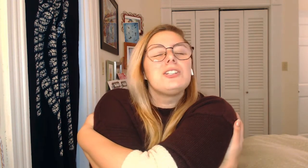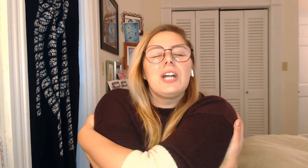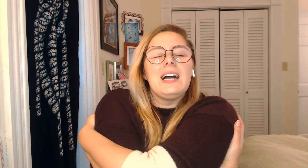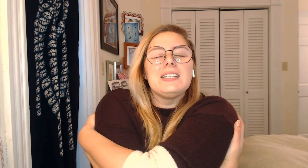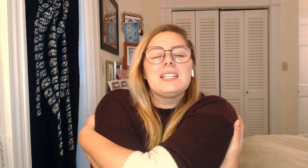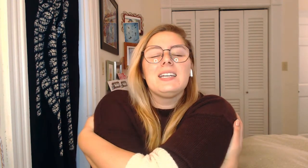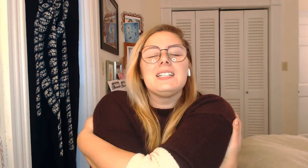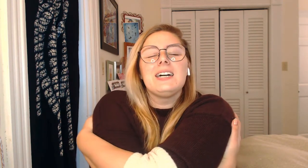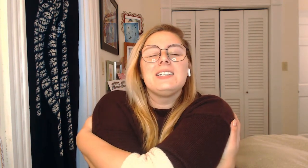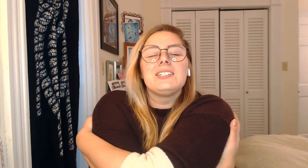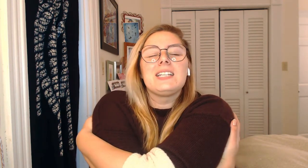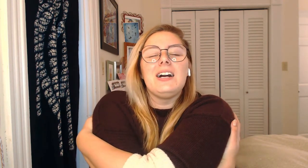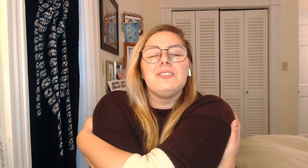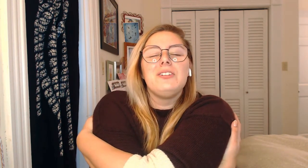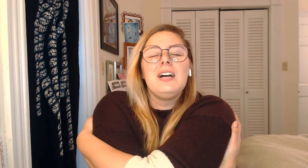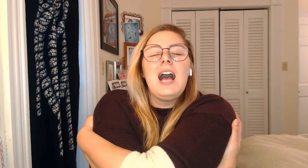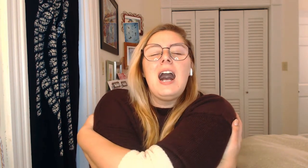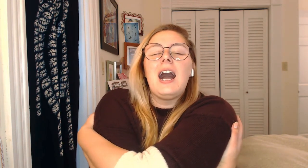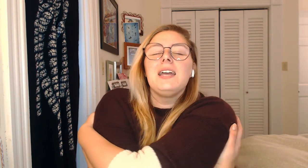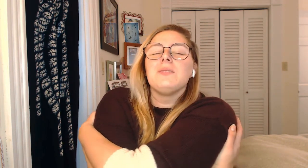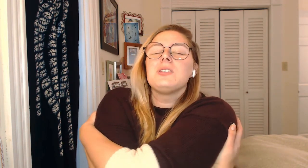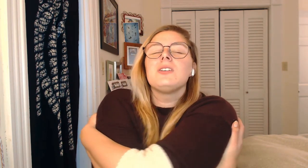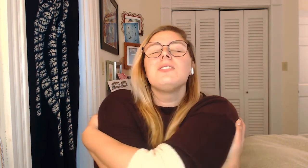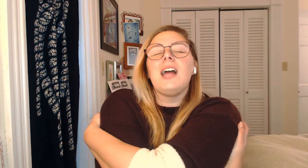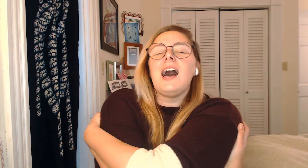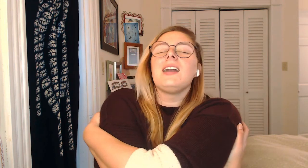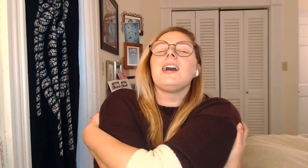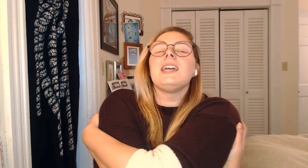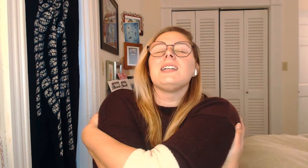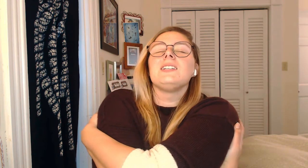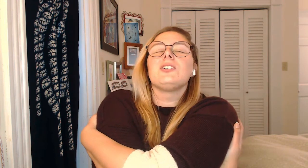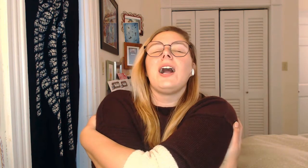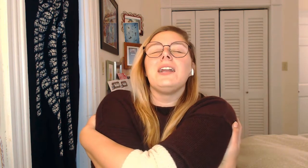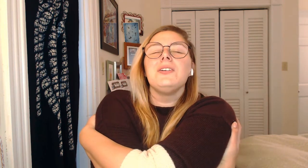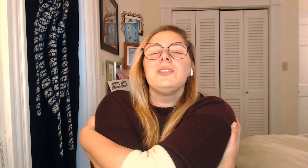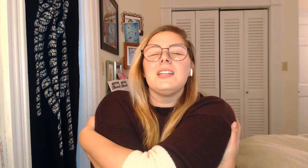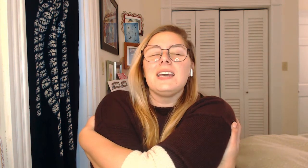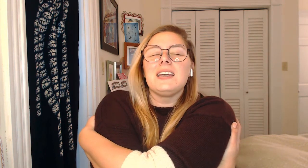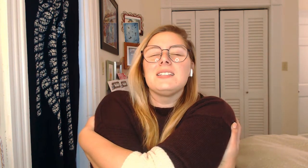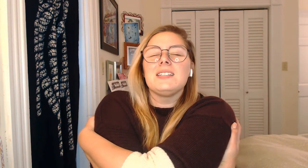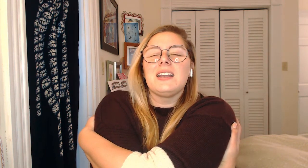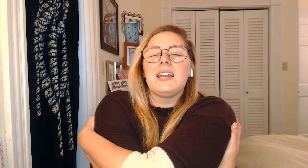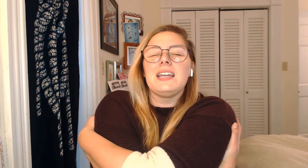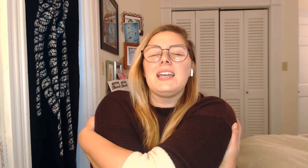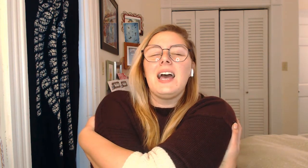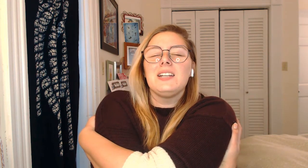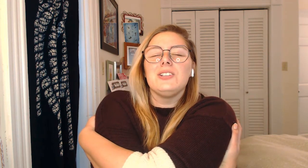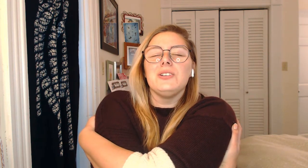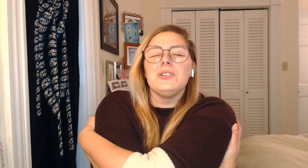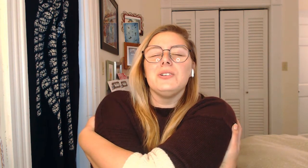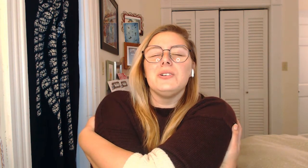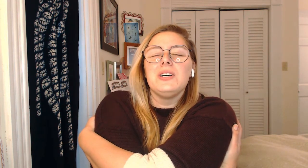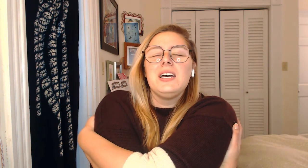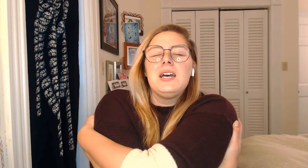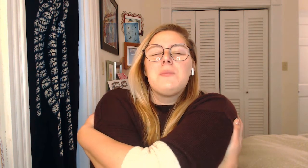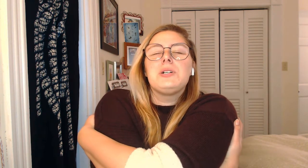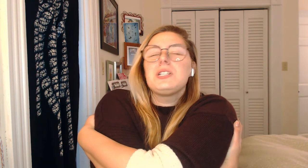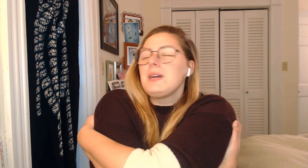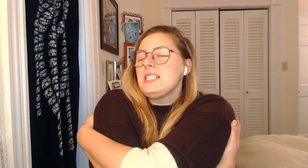eyes and tell yourself, I am so glad I get to try new things and I get to push myself